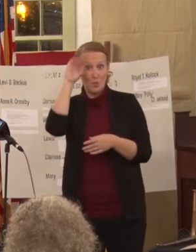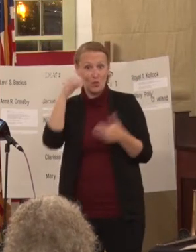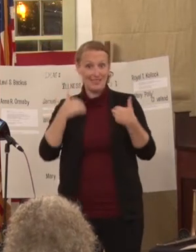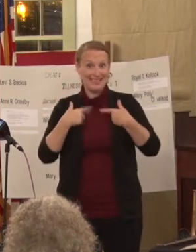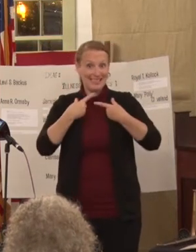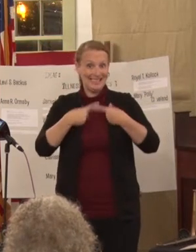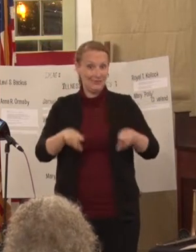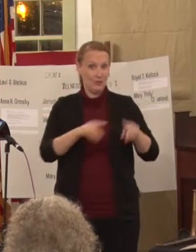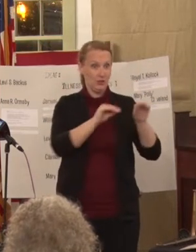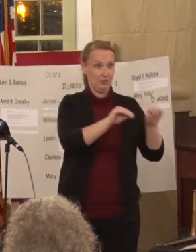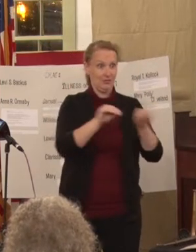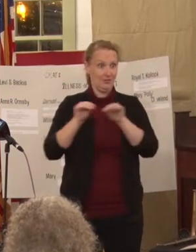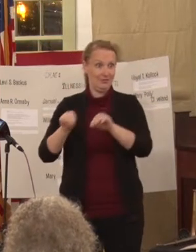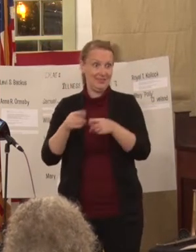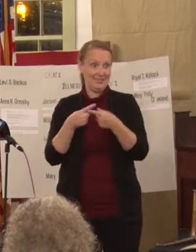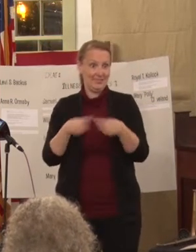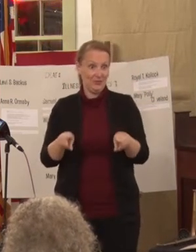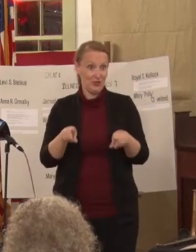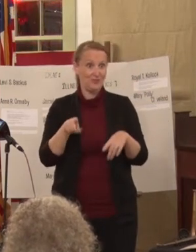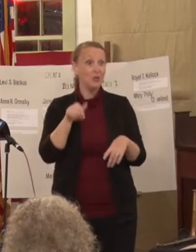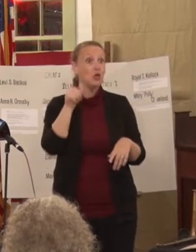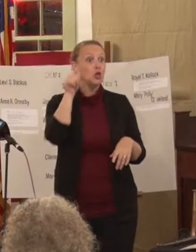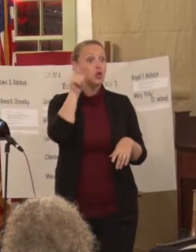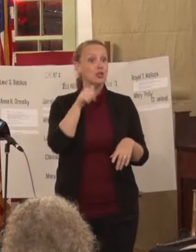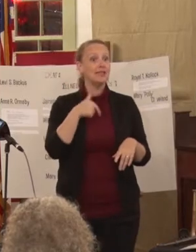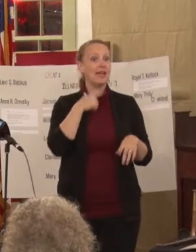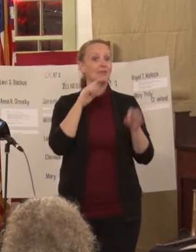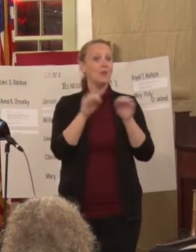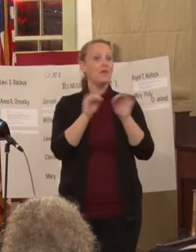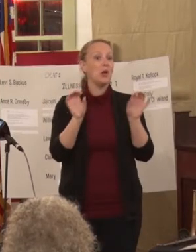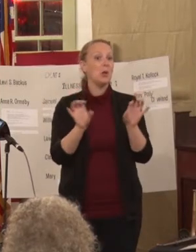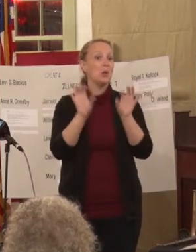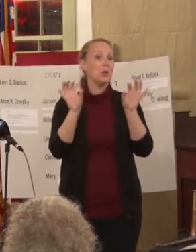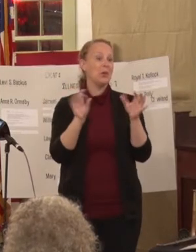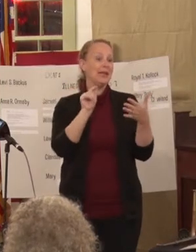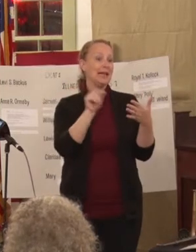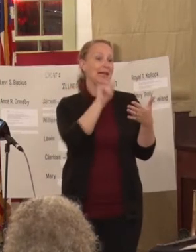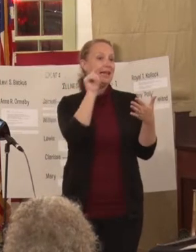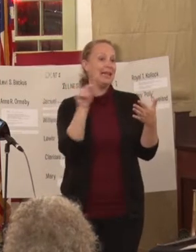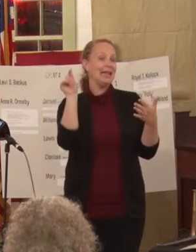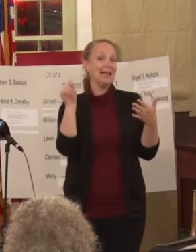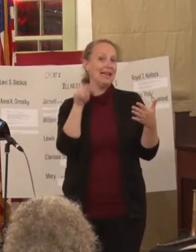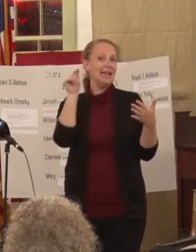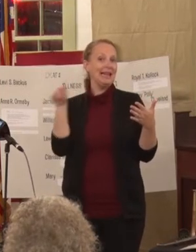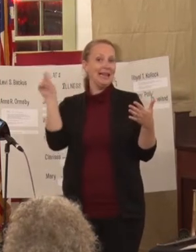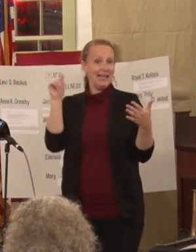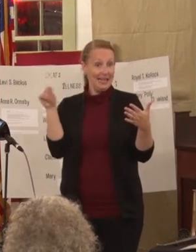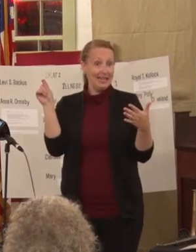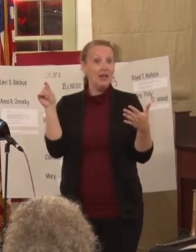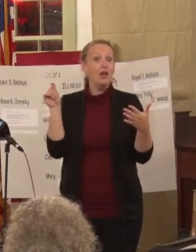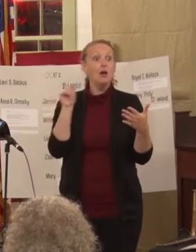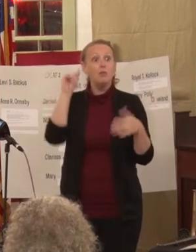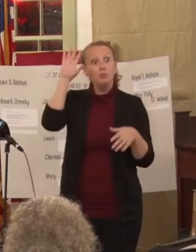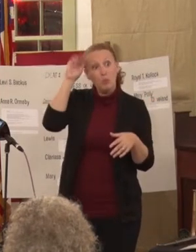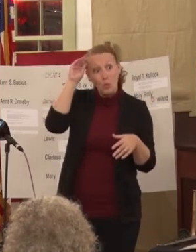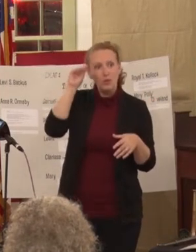Girls were expected to have more of a flourish. Boys were supposed to be much stronger. or